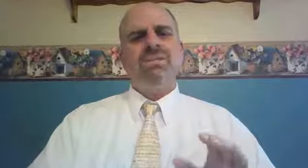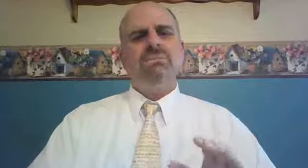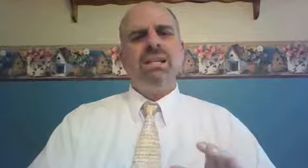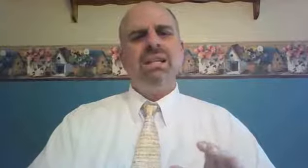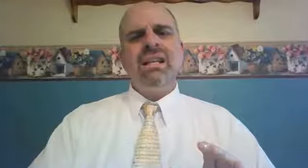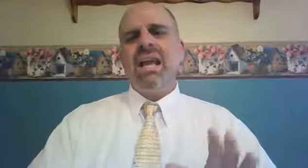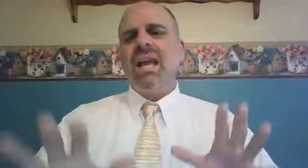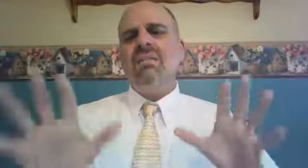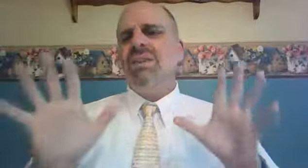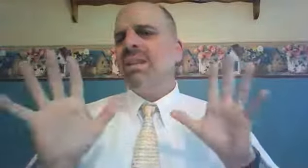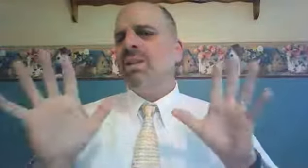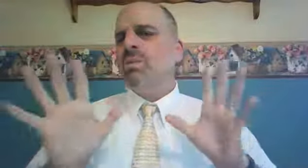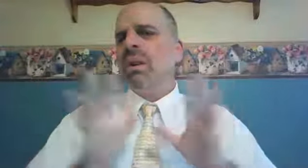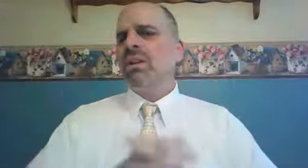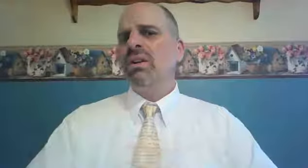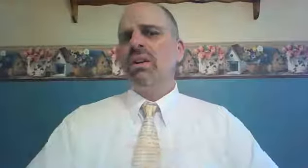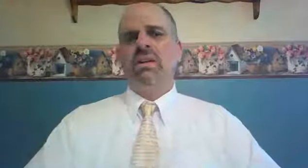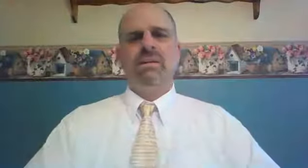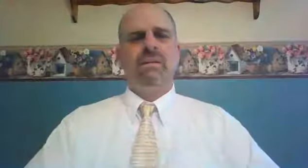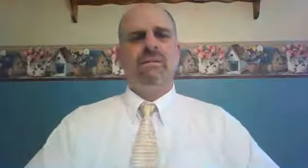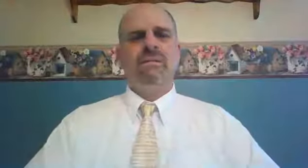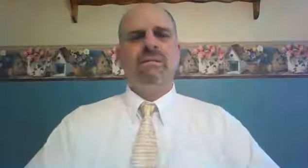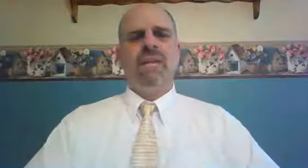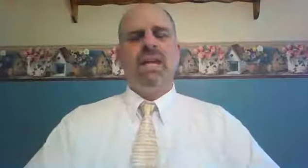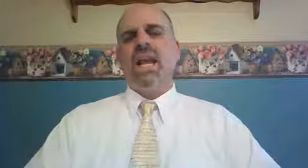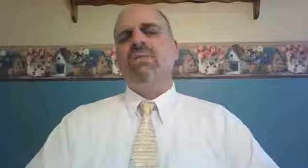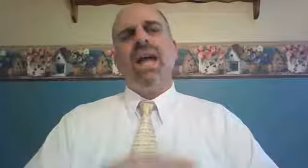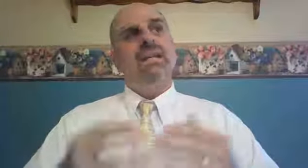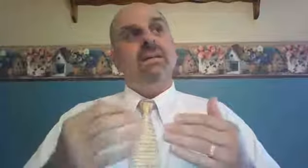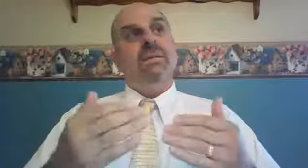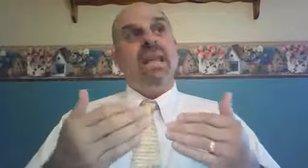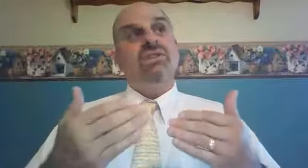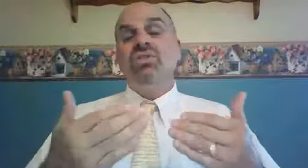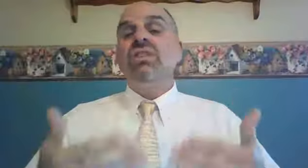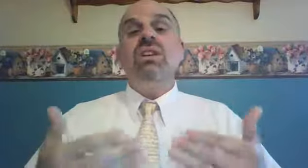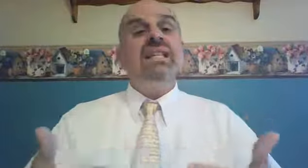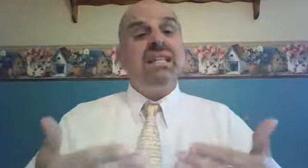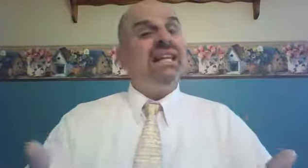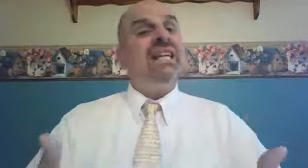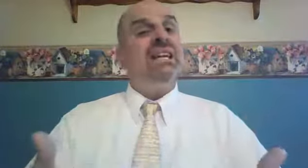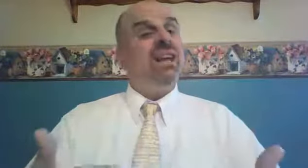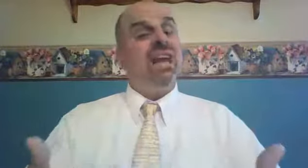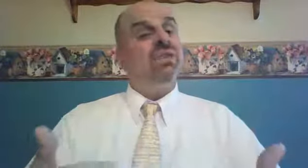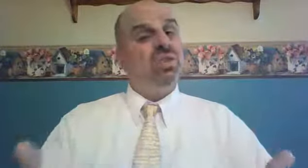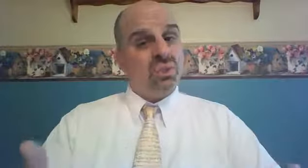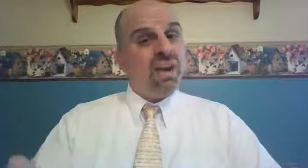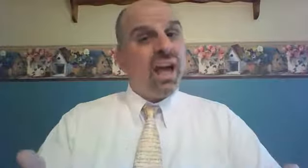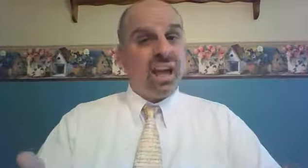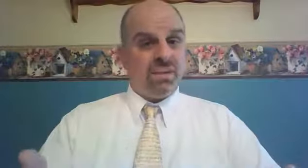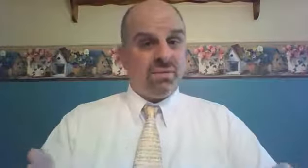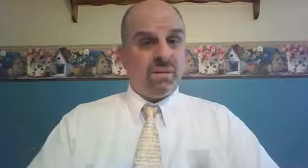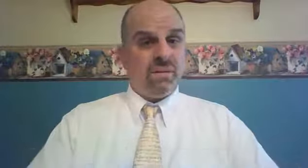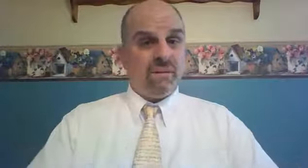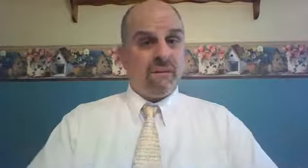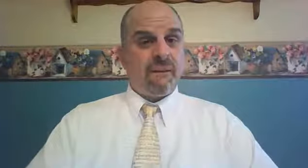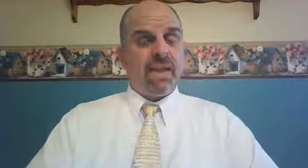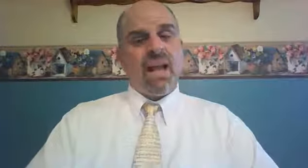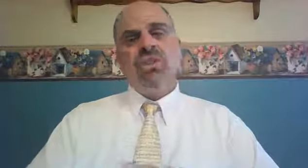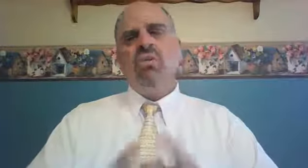doesn't mean that everything is well and good. In fact, they still need to eat and survive. And so